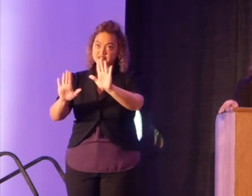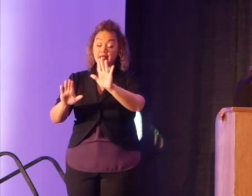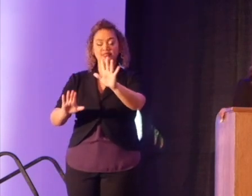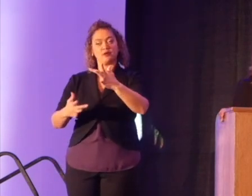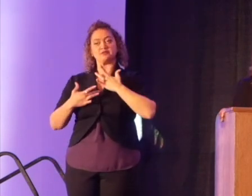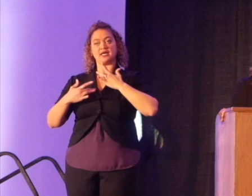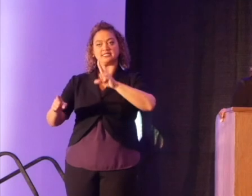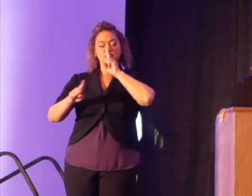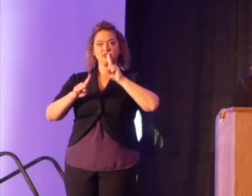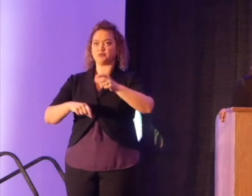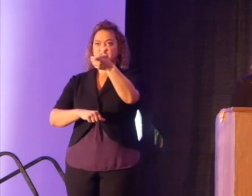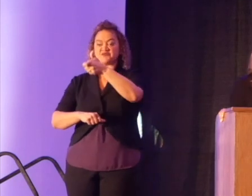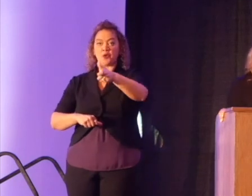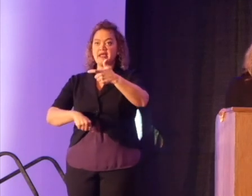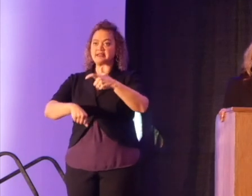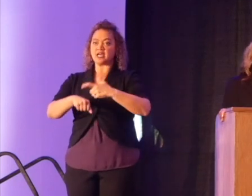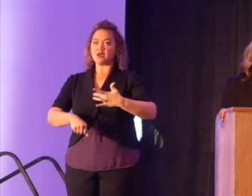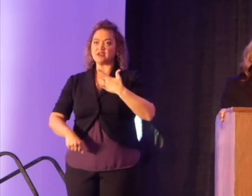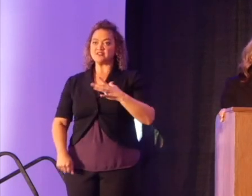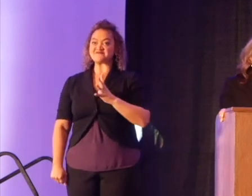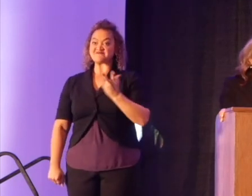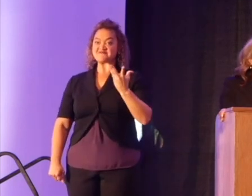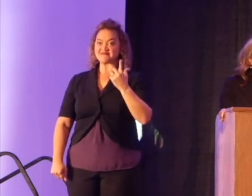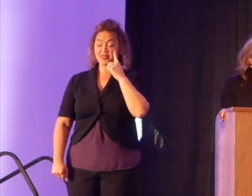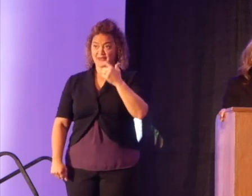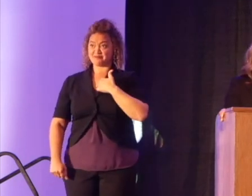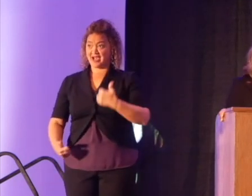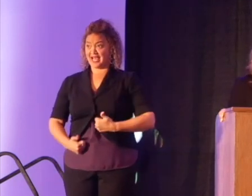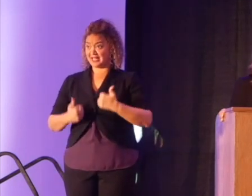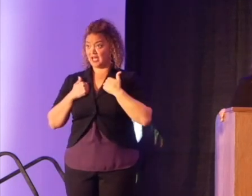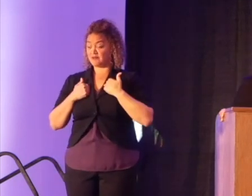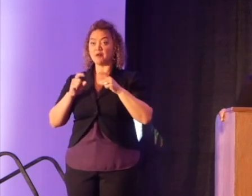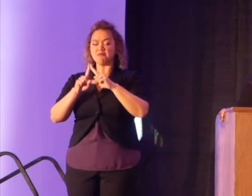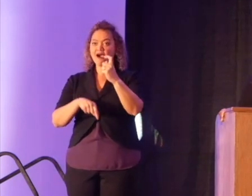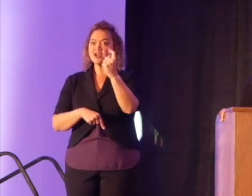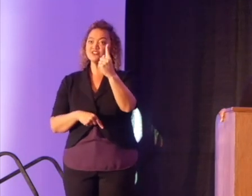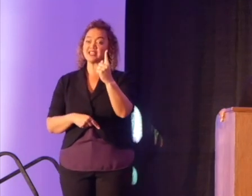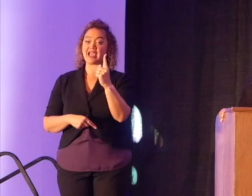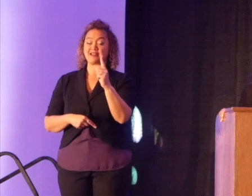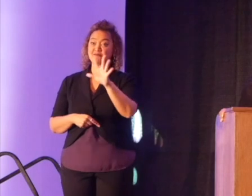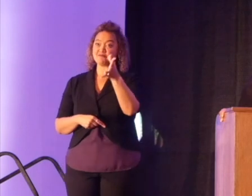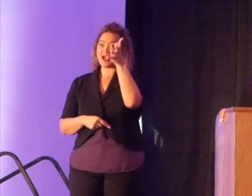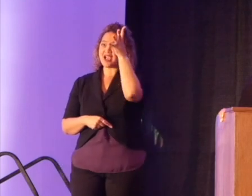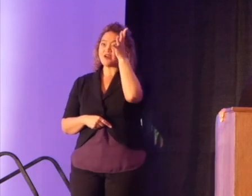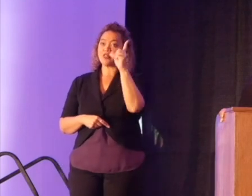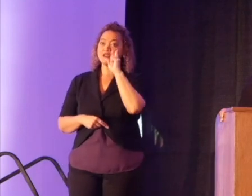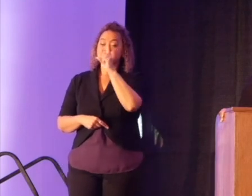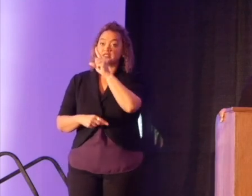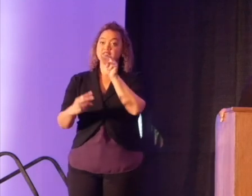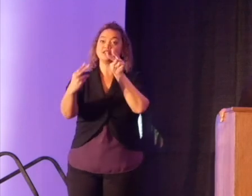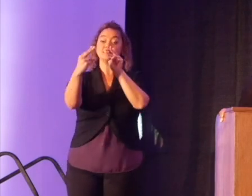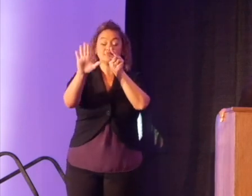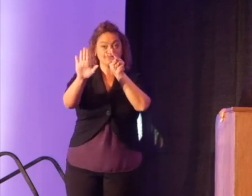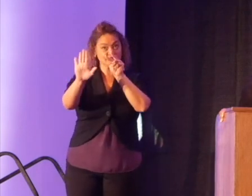normal response to any injustice or ignorance at that age in my life, had it not been for my father's eyes, eyes that